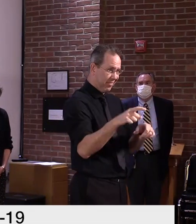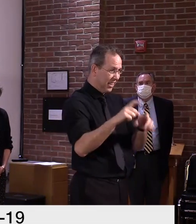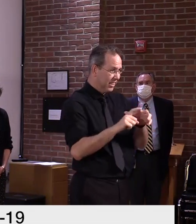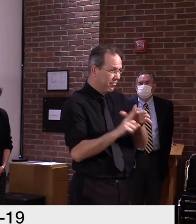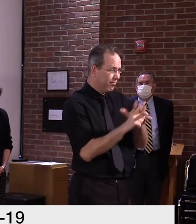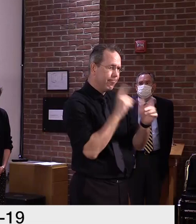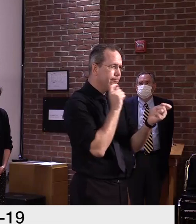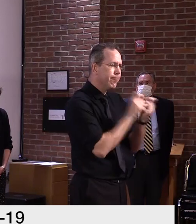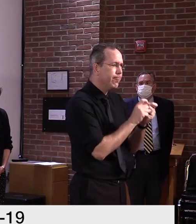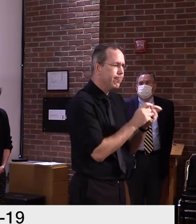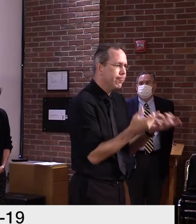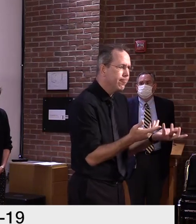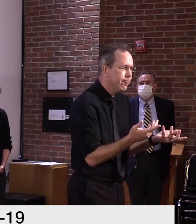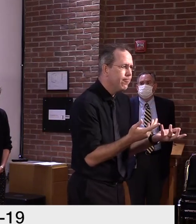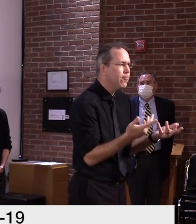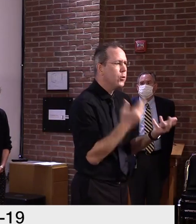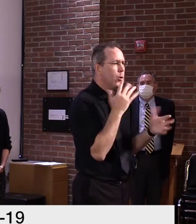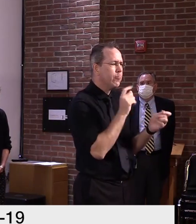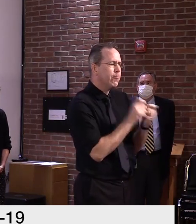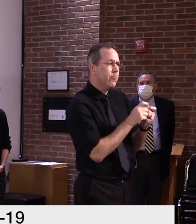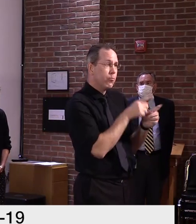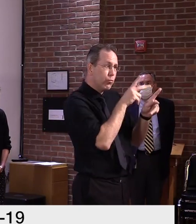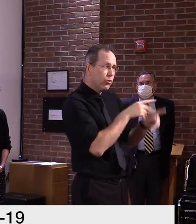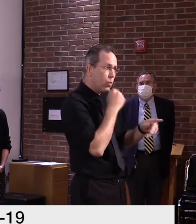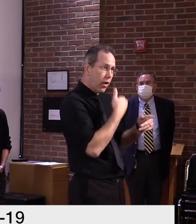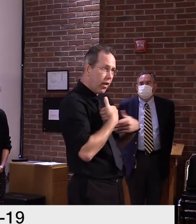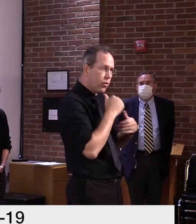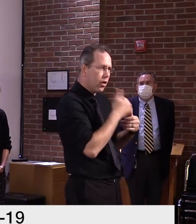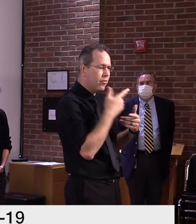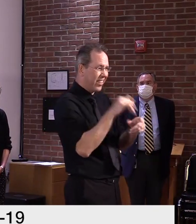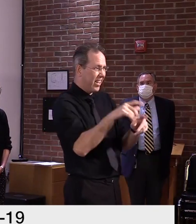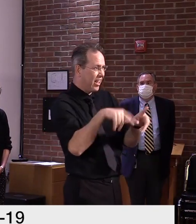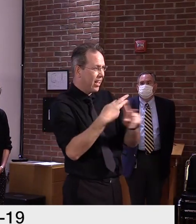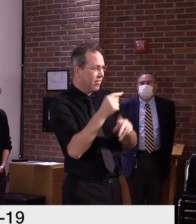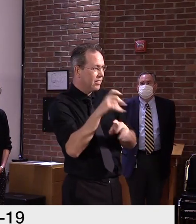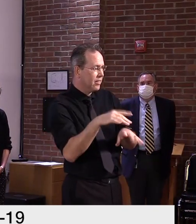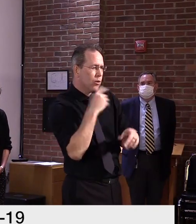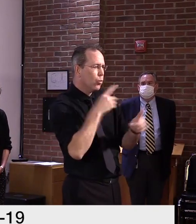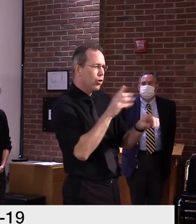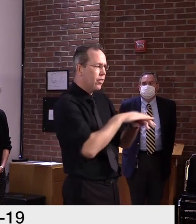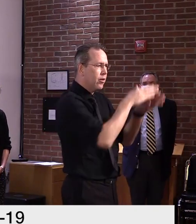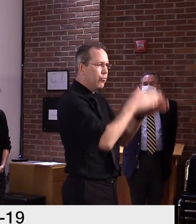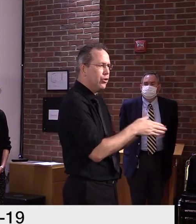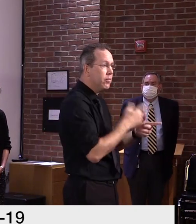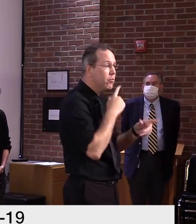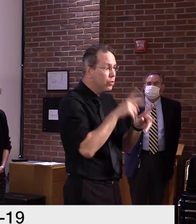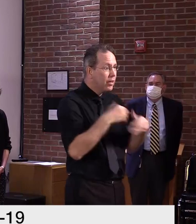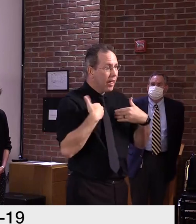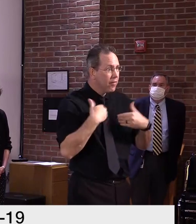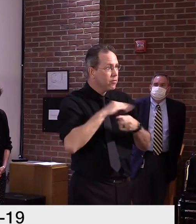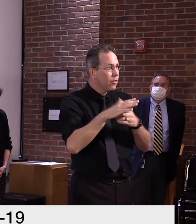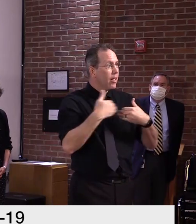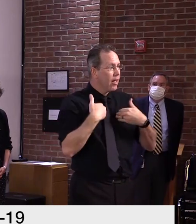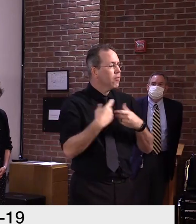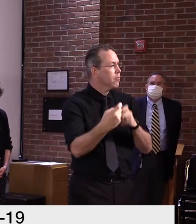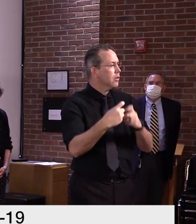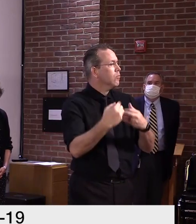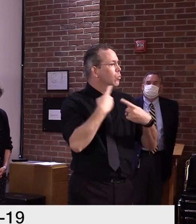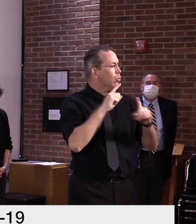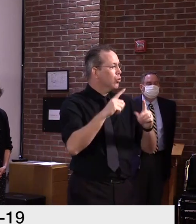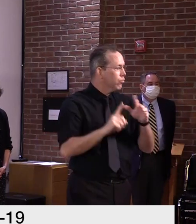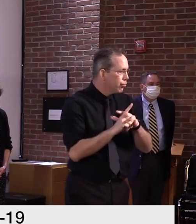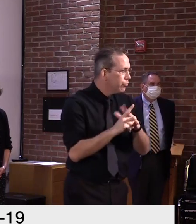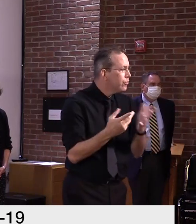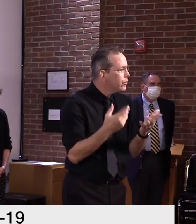symptoms. It might turn out to be a great test for everyone, but we just don't know. And antigen tests should